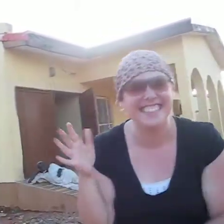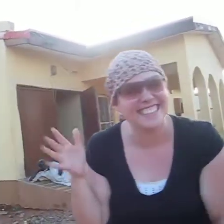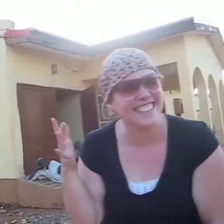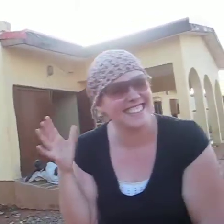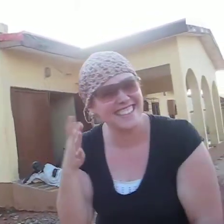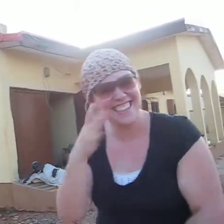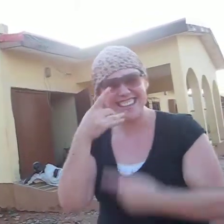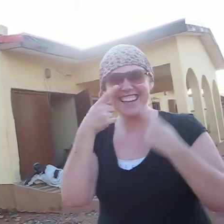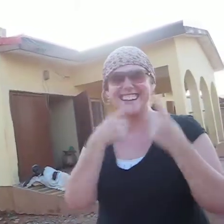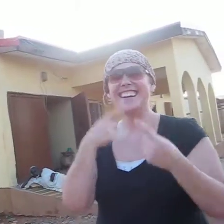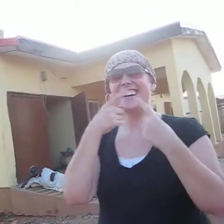I know too!